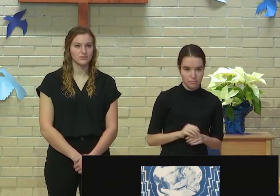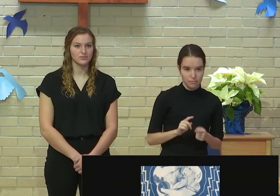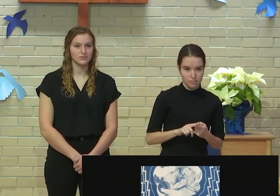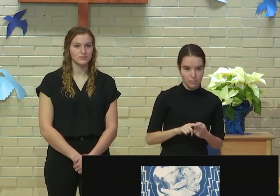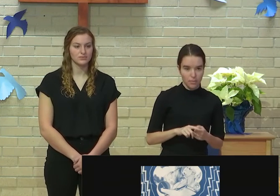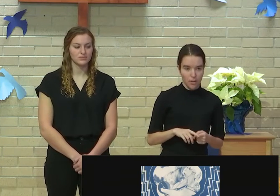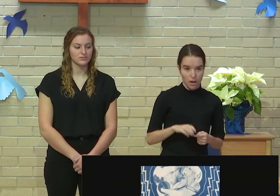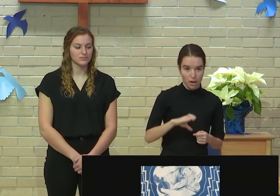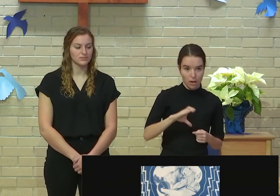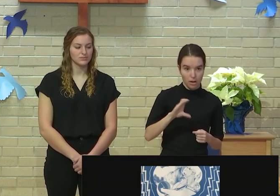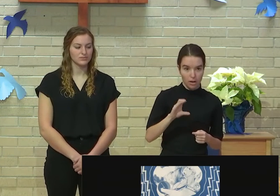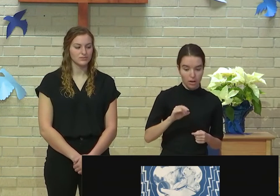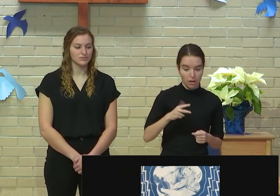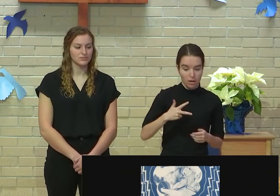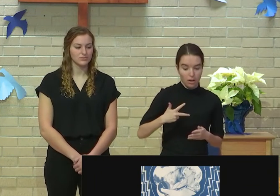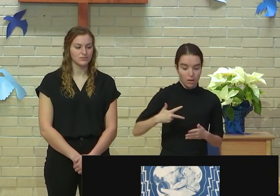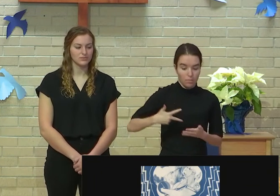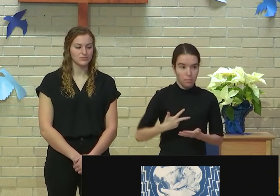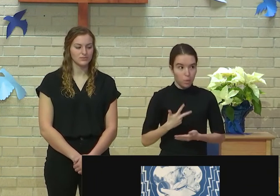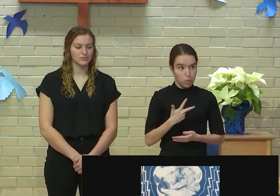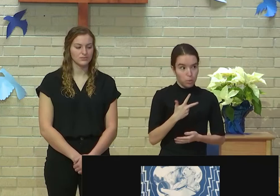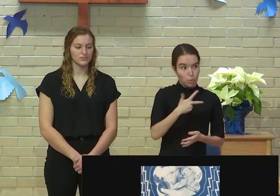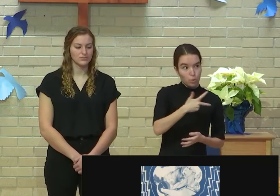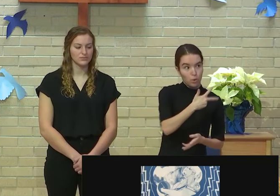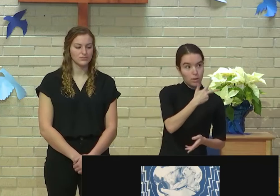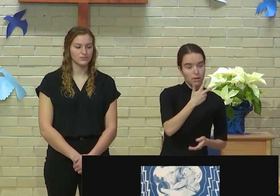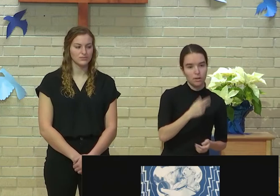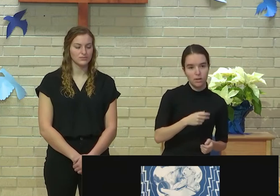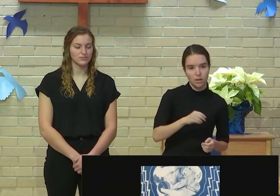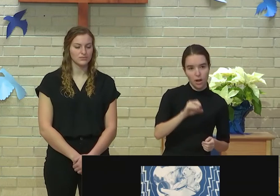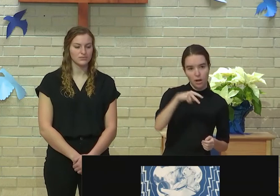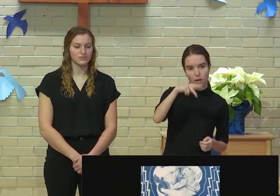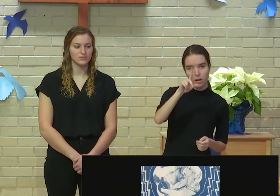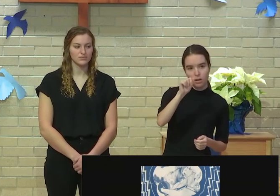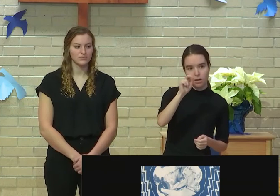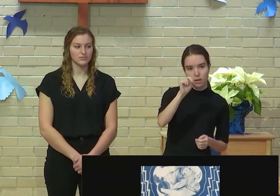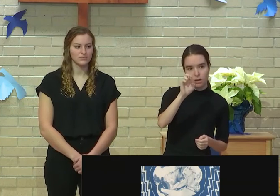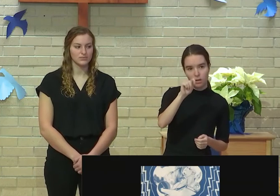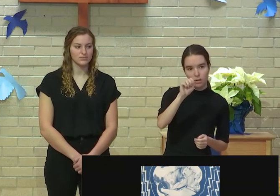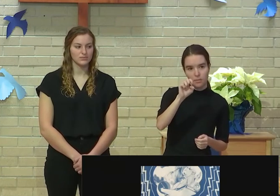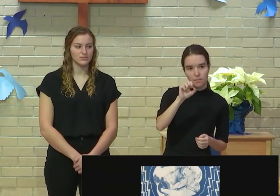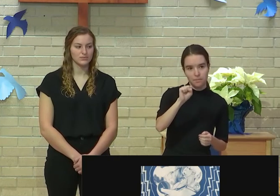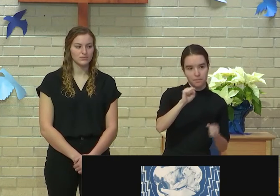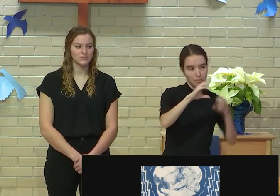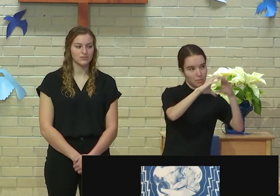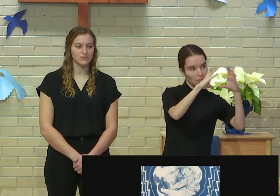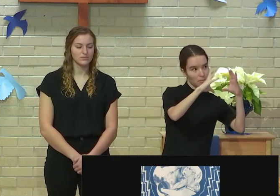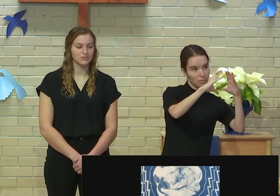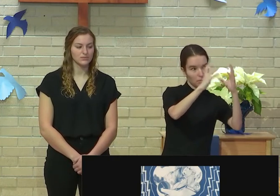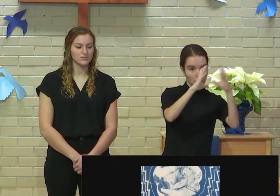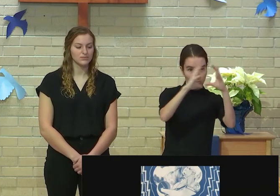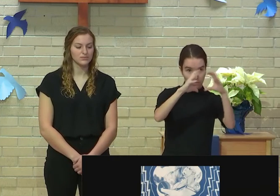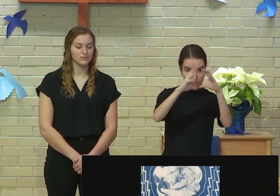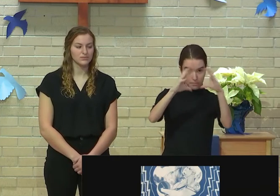flying car. I have planets. A heart made of technology.